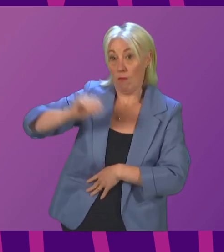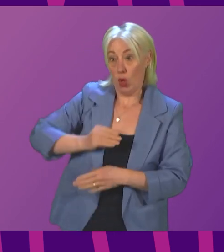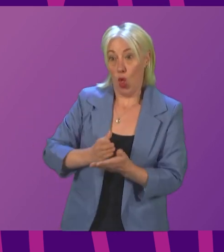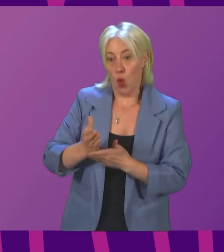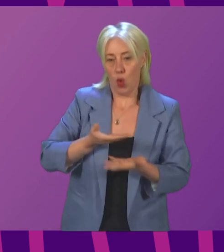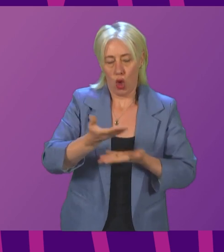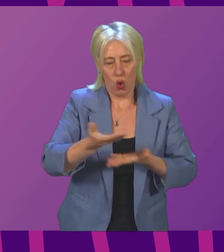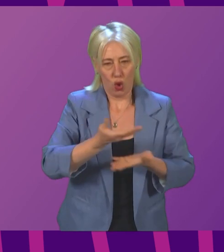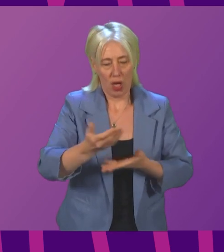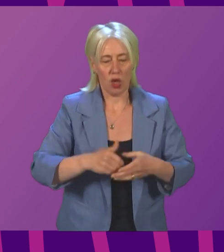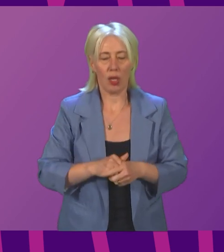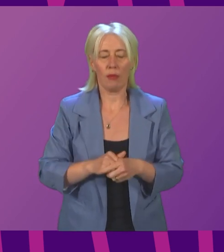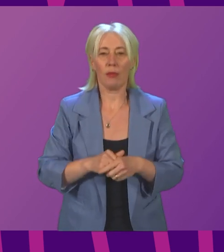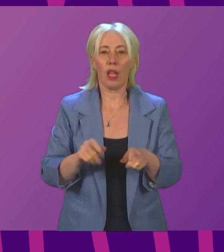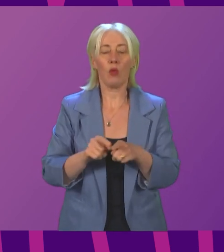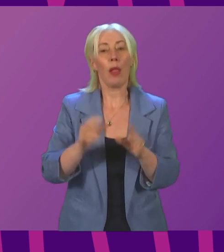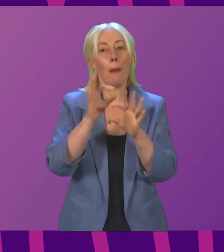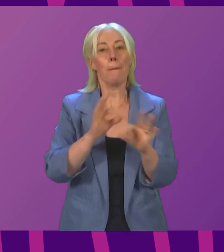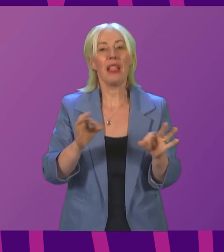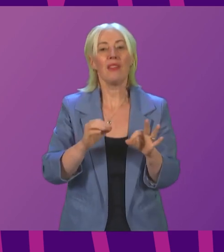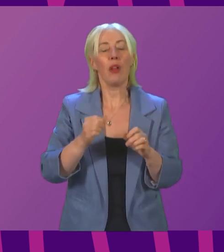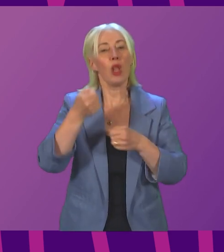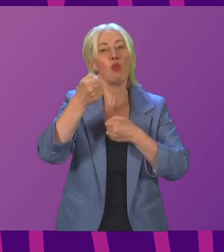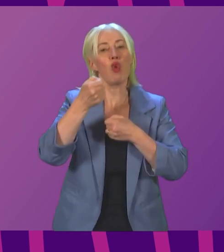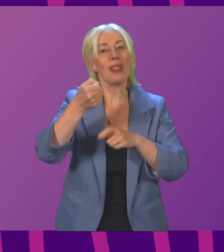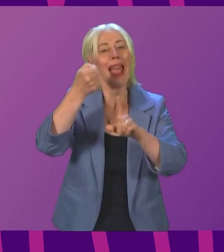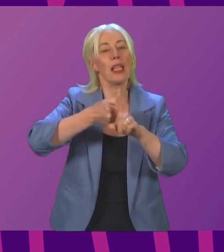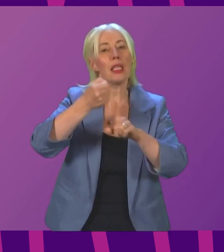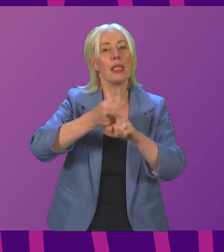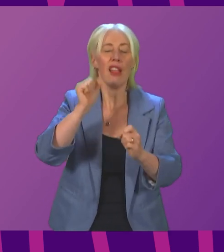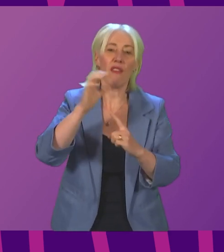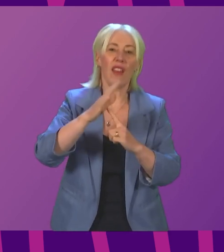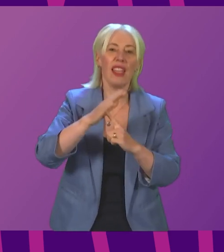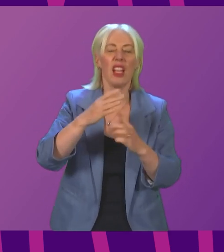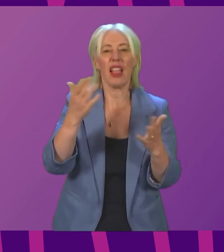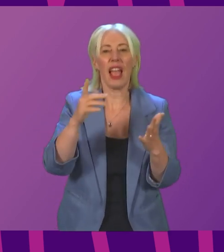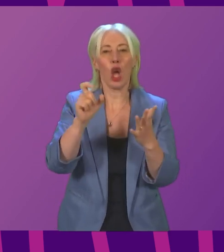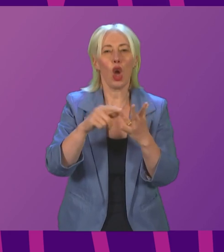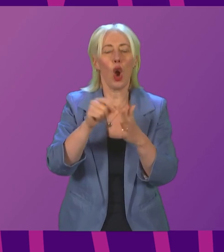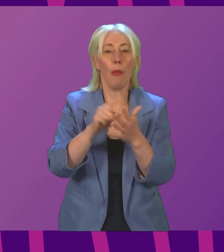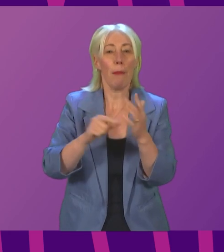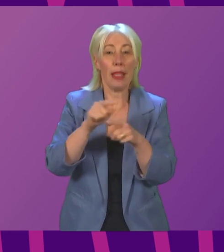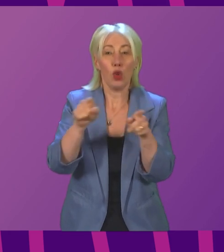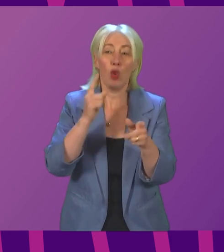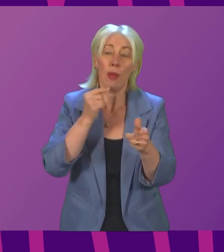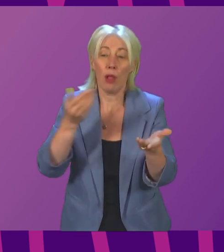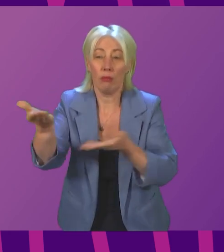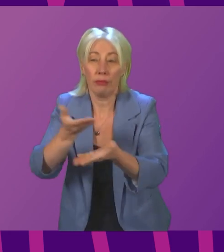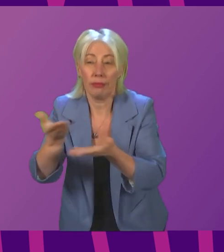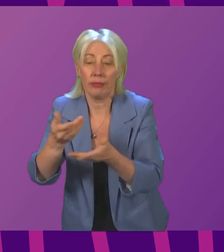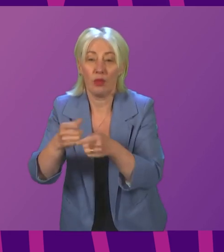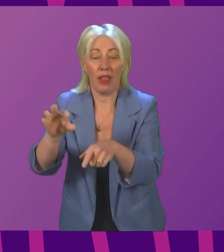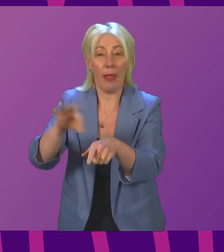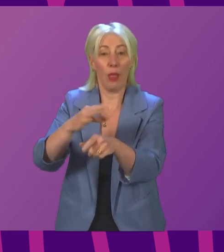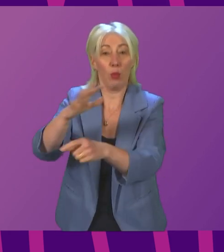Finally, peaceful protest is vital at any COP. It keeps pressure on negotiators and reminds those inside the blue zone of the